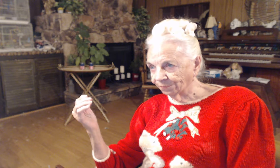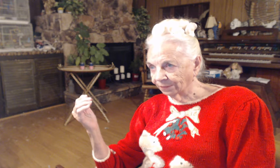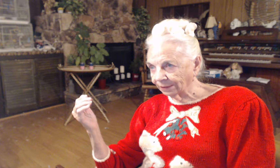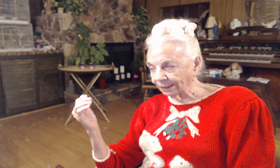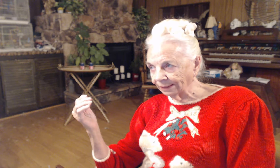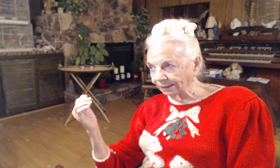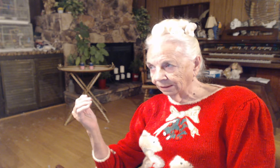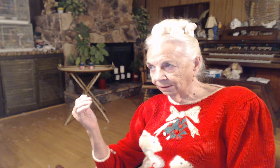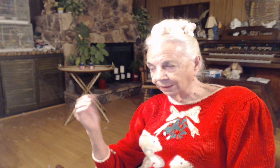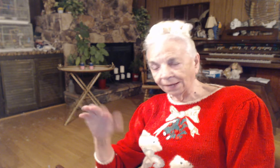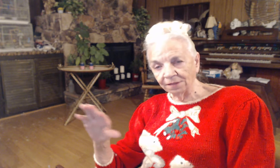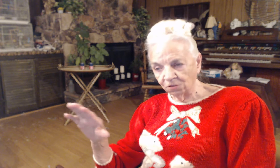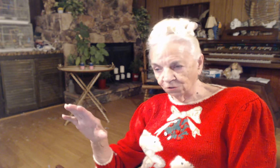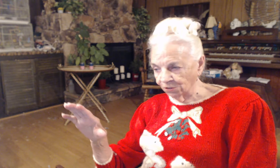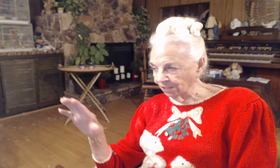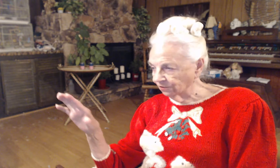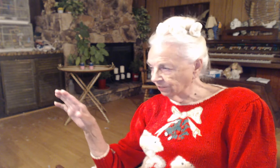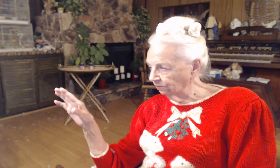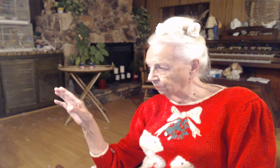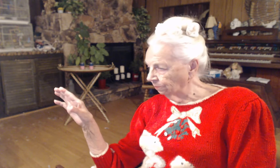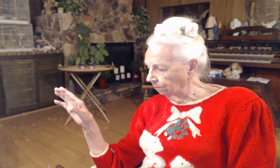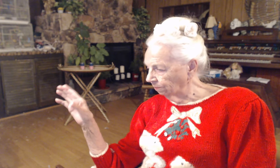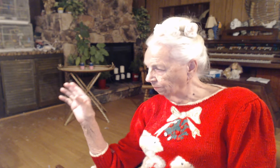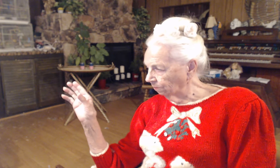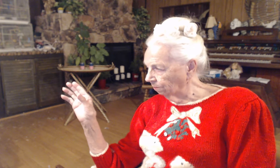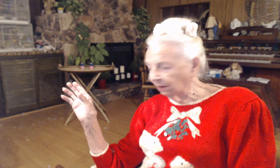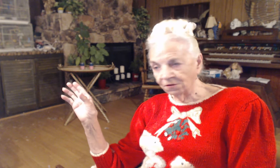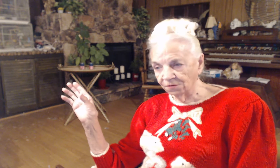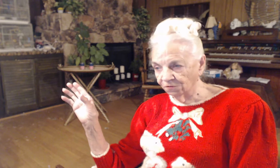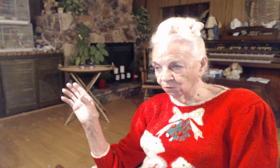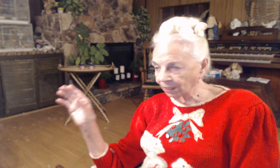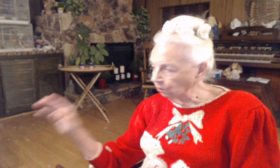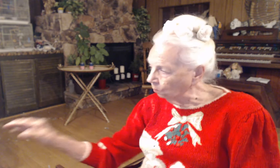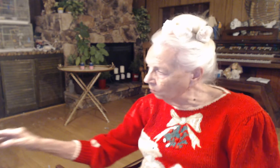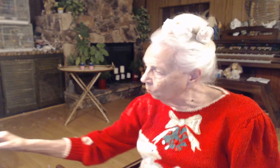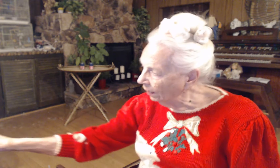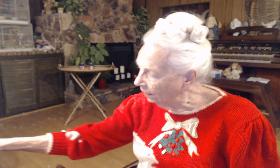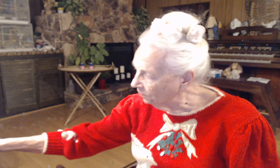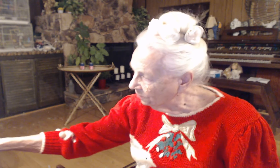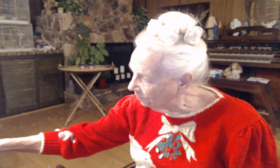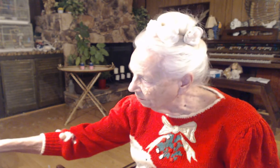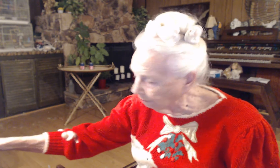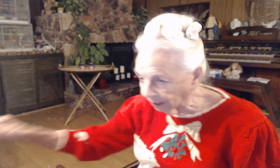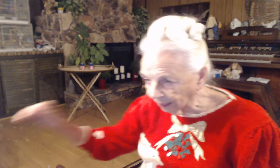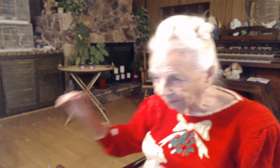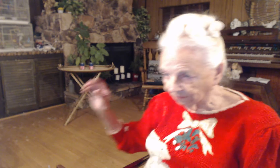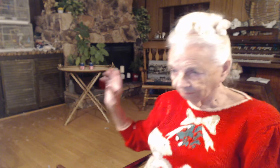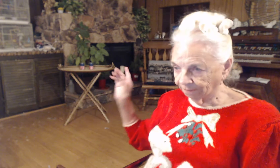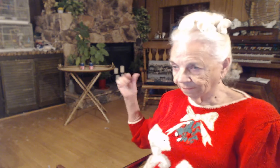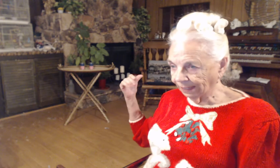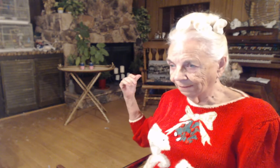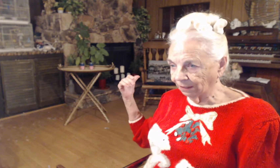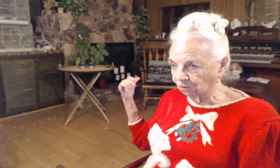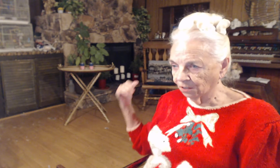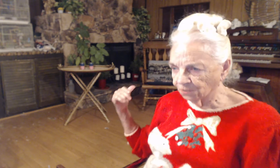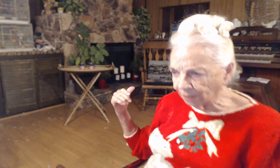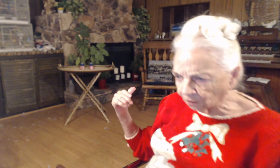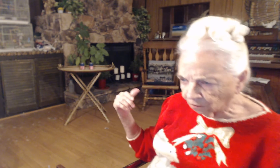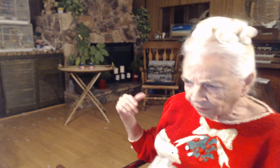And the Catholic Church has different methods of doing it. One way is, man, I have a Catholic cross back over there. I